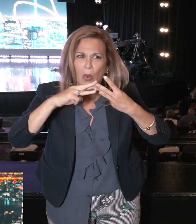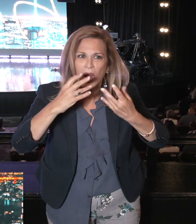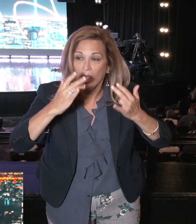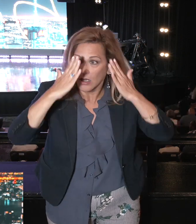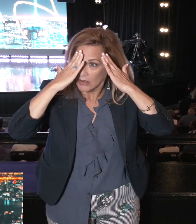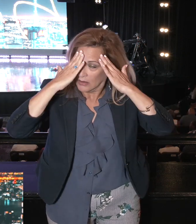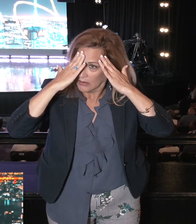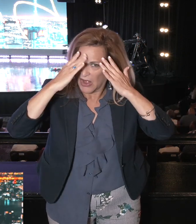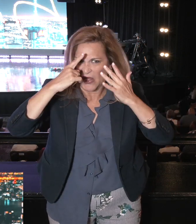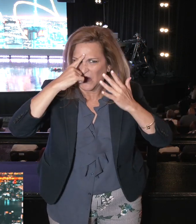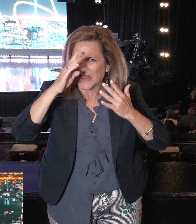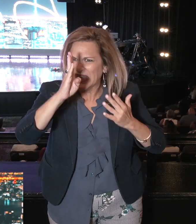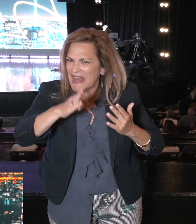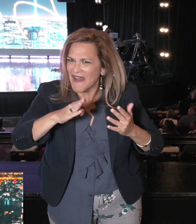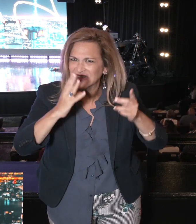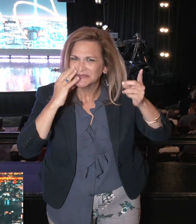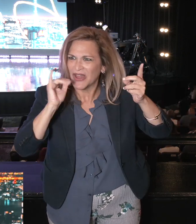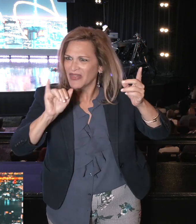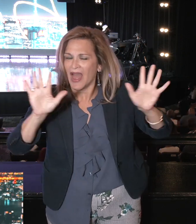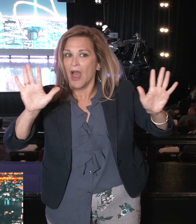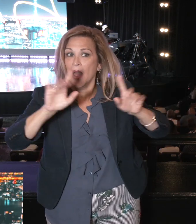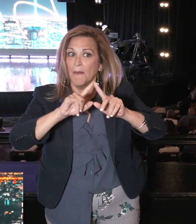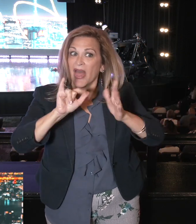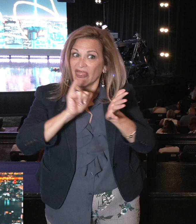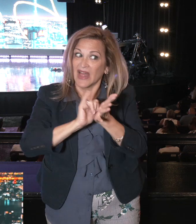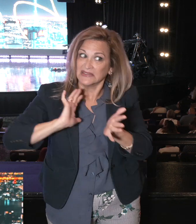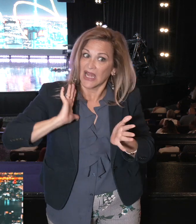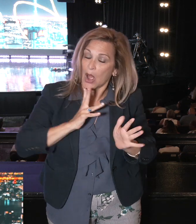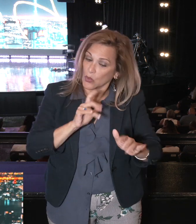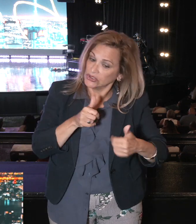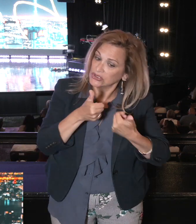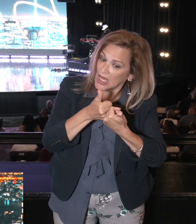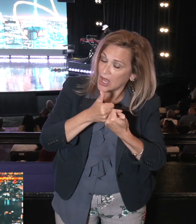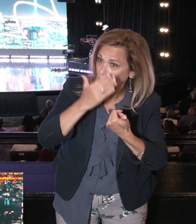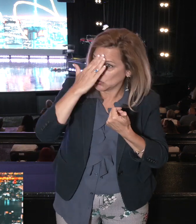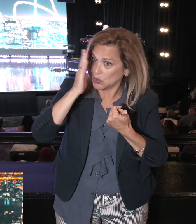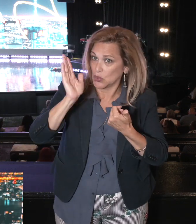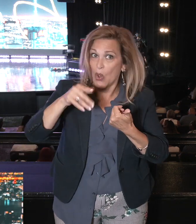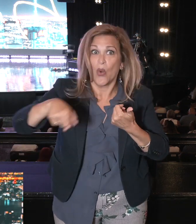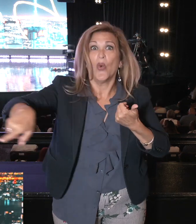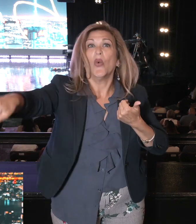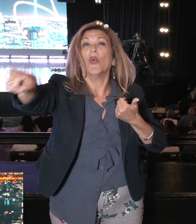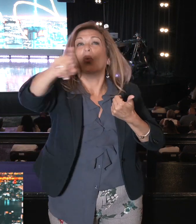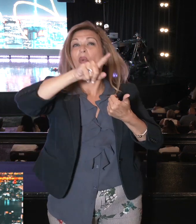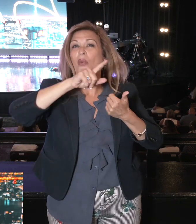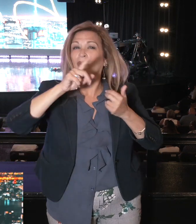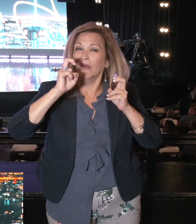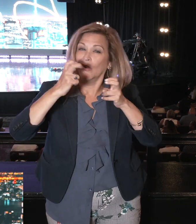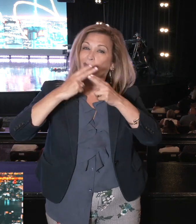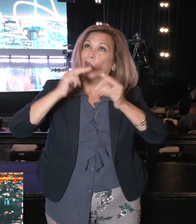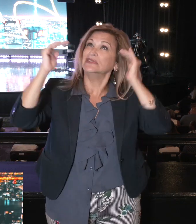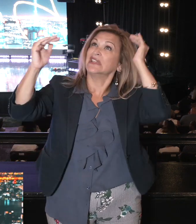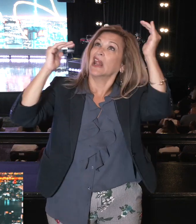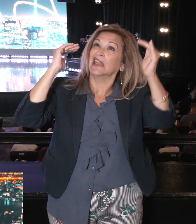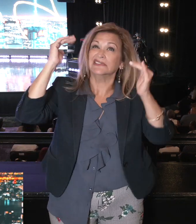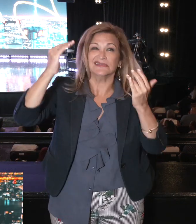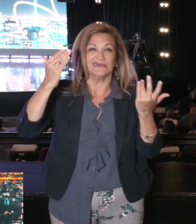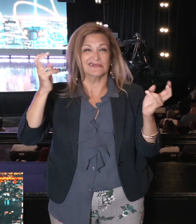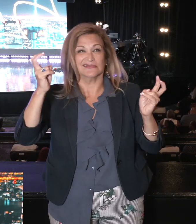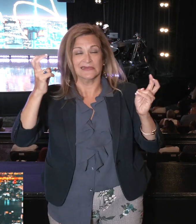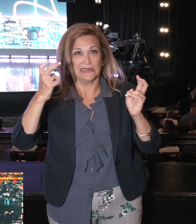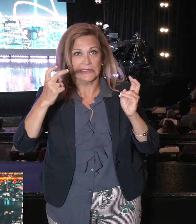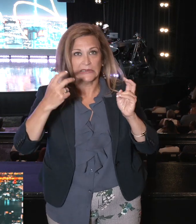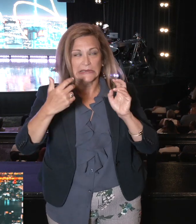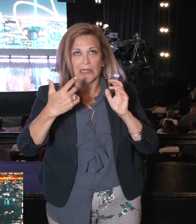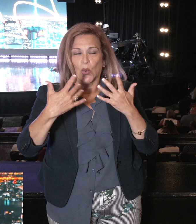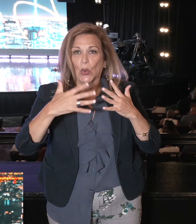But that's what we're facing. We've got giants in the land. We've got walled cities. We've got people that don't love God. But we're going